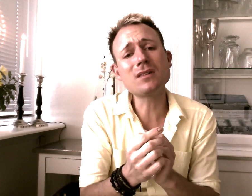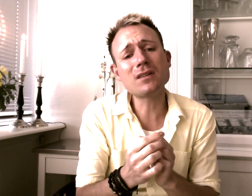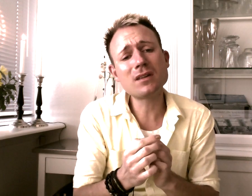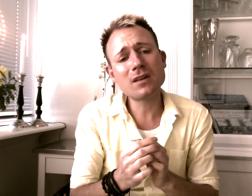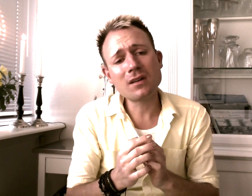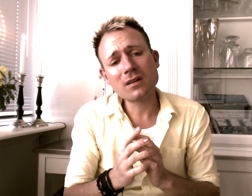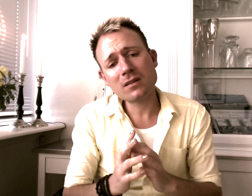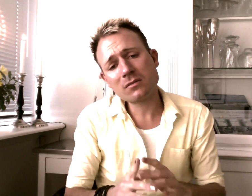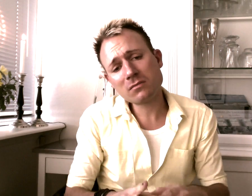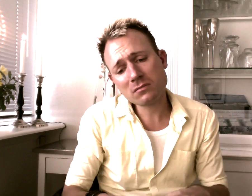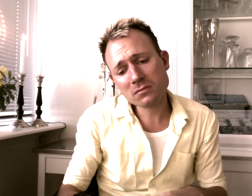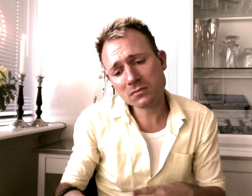When you're out don't know you